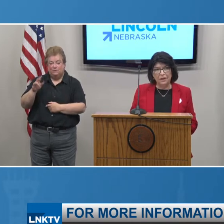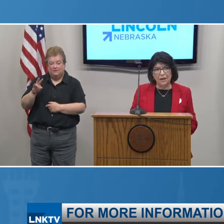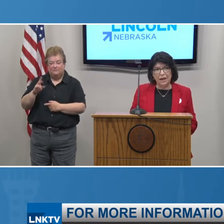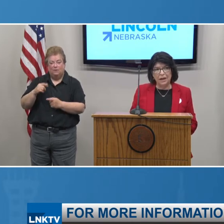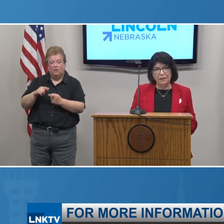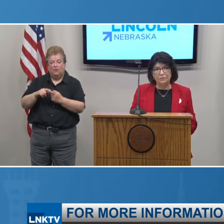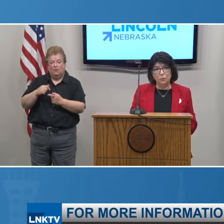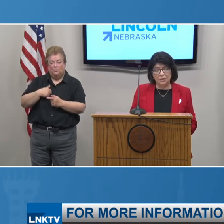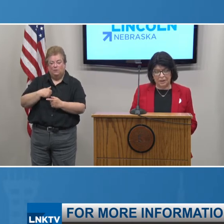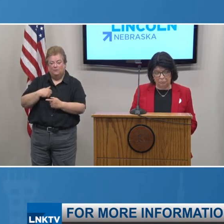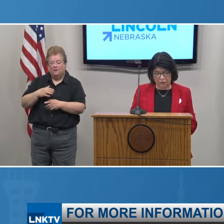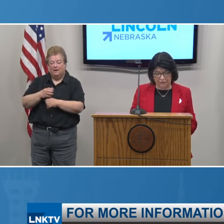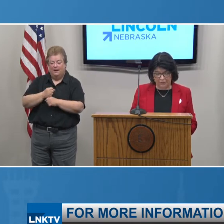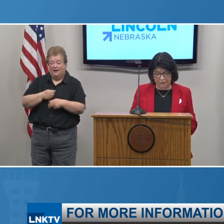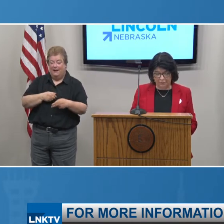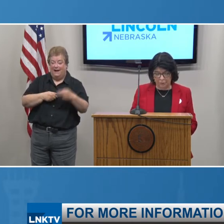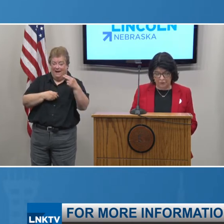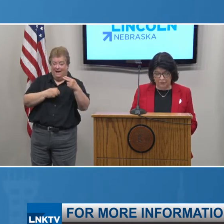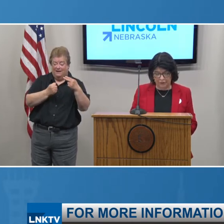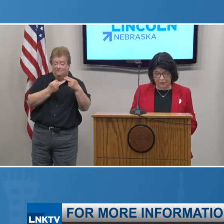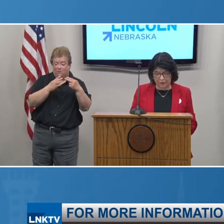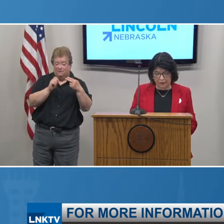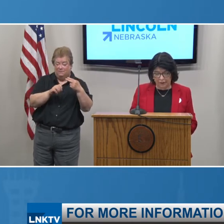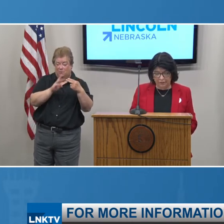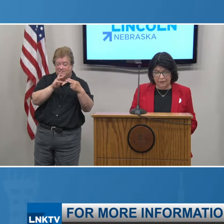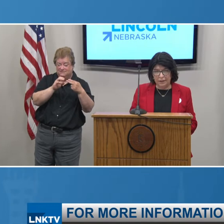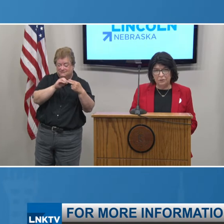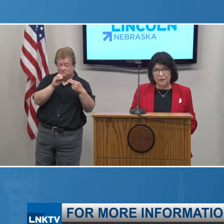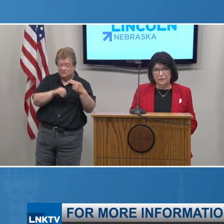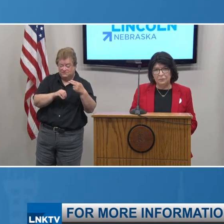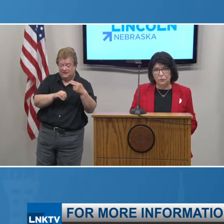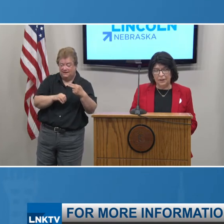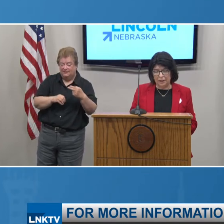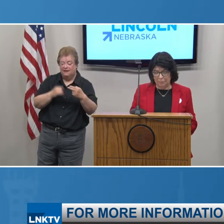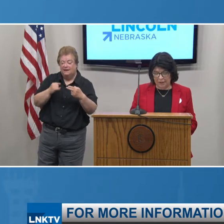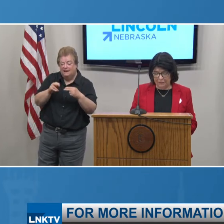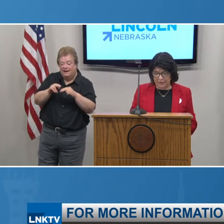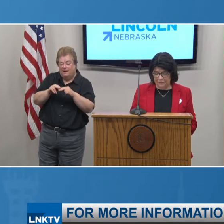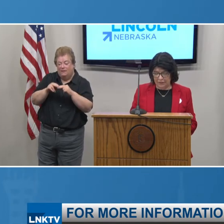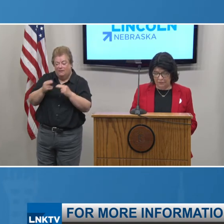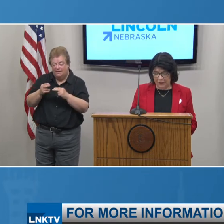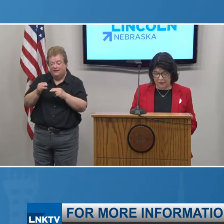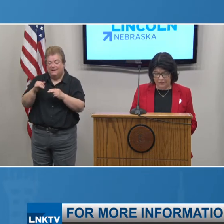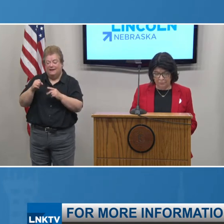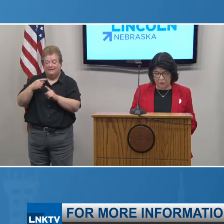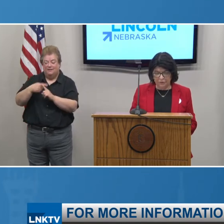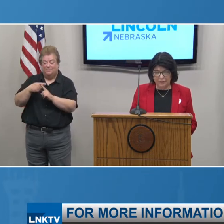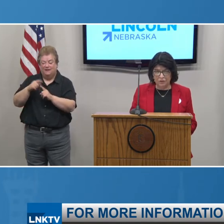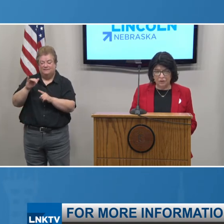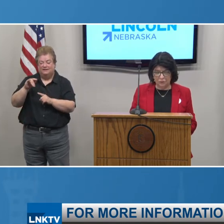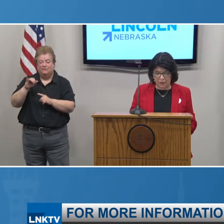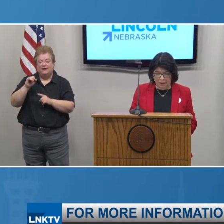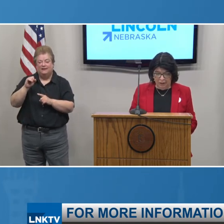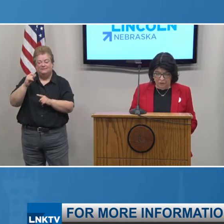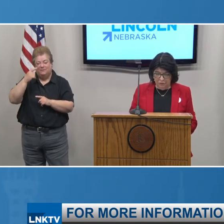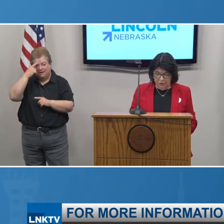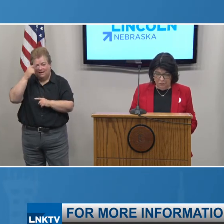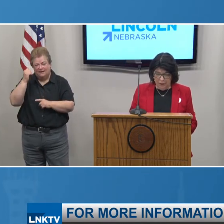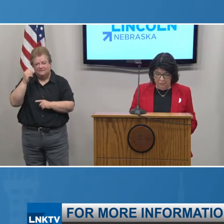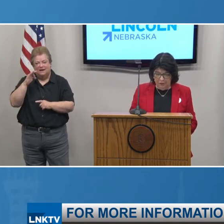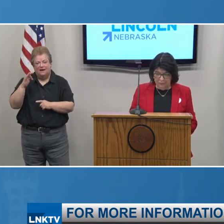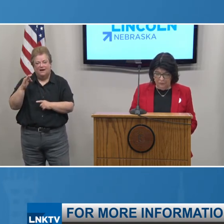when we saw a high of 14.6 percent. The decrease in weekly positivity rate is mostly due